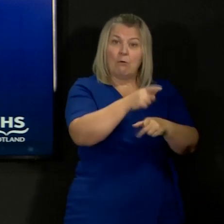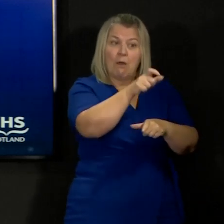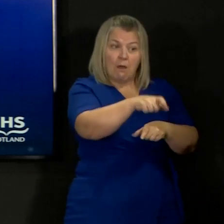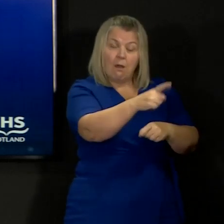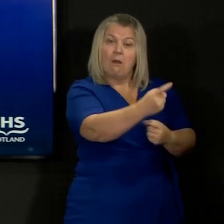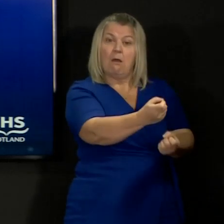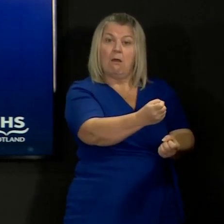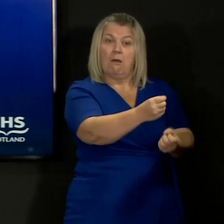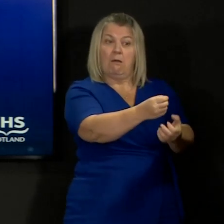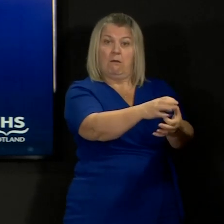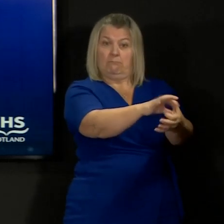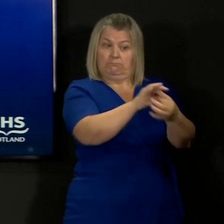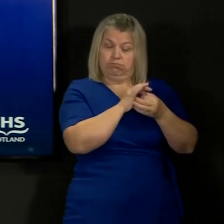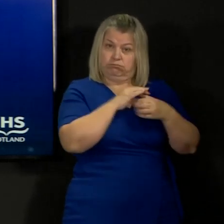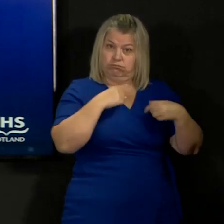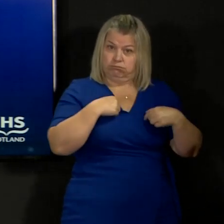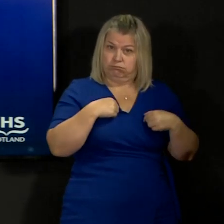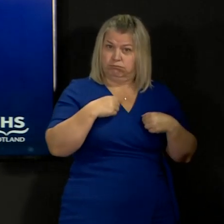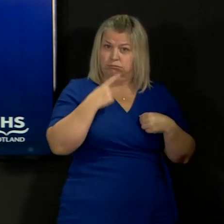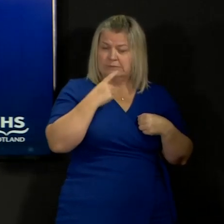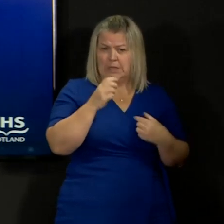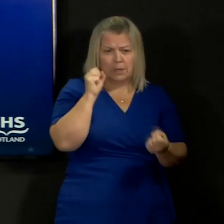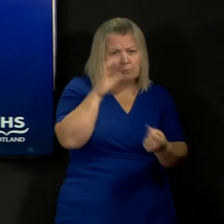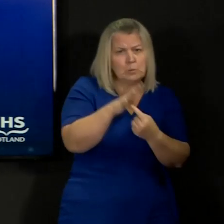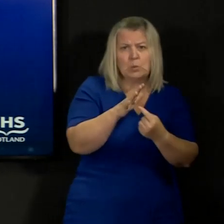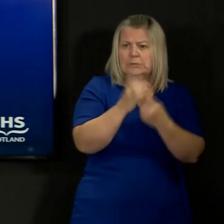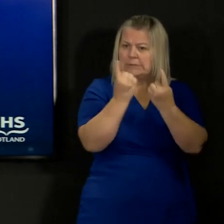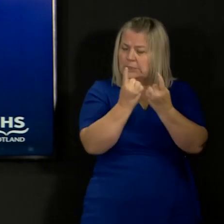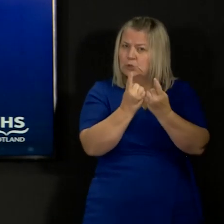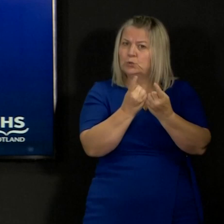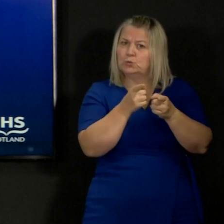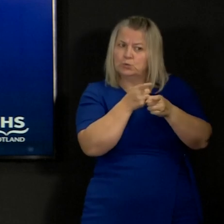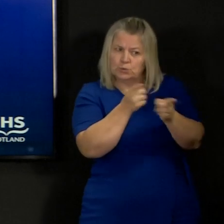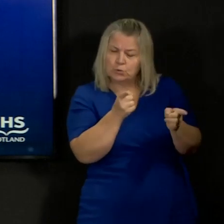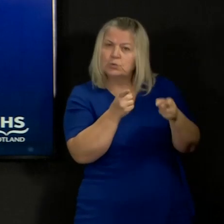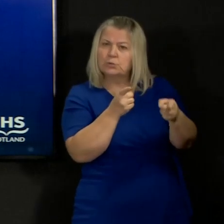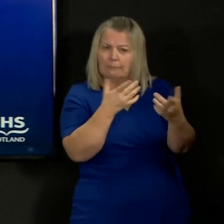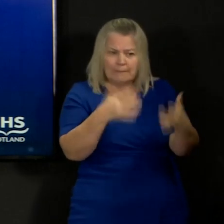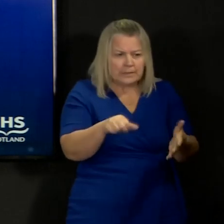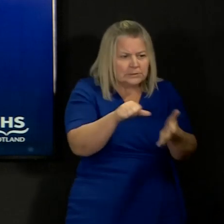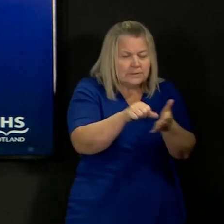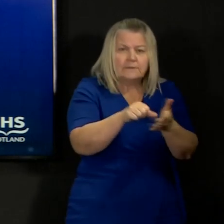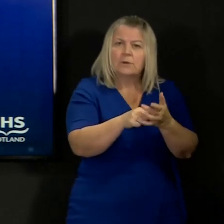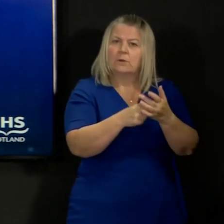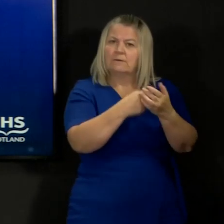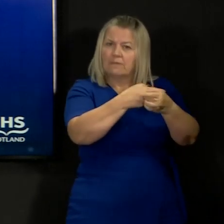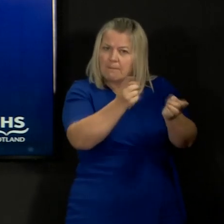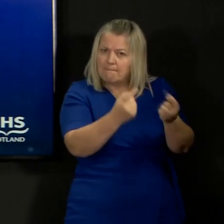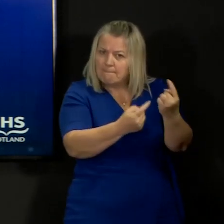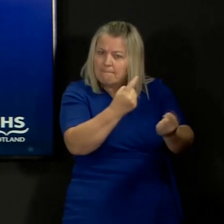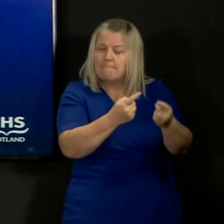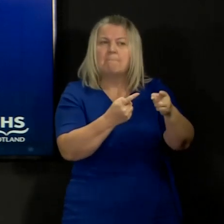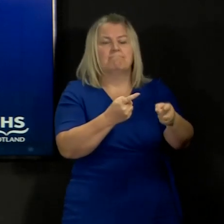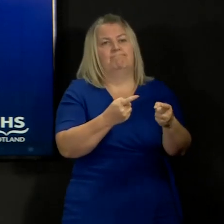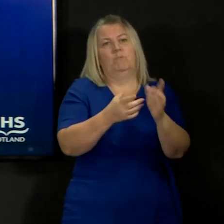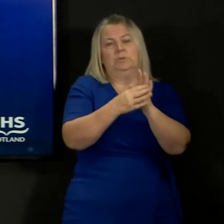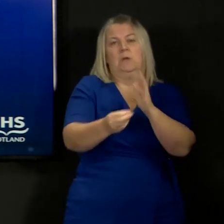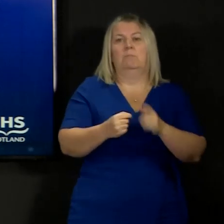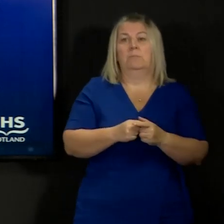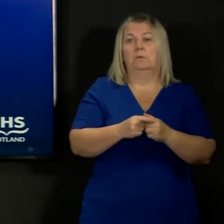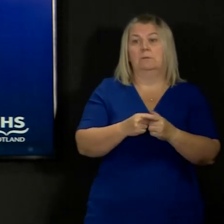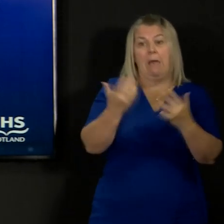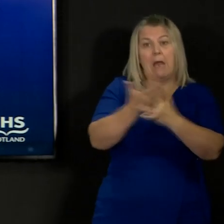this pandemic that matter to them or that they've had difficulties with for example being able to access personal